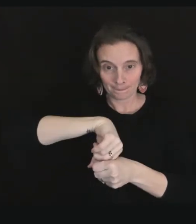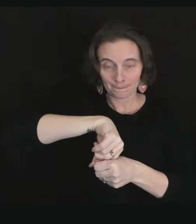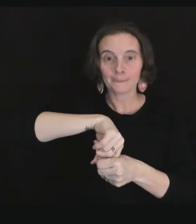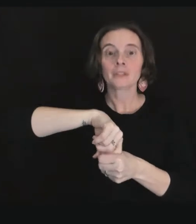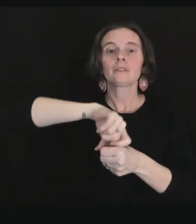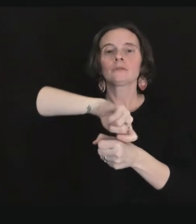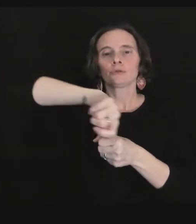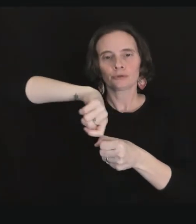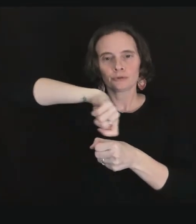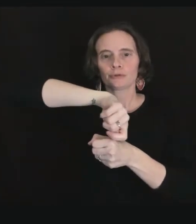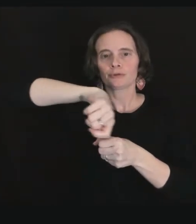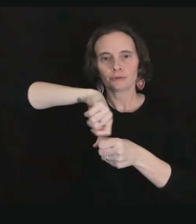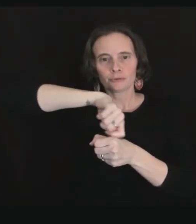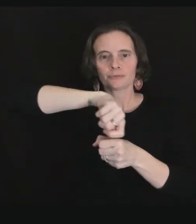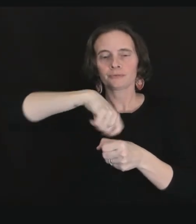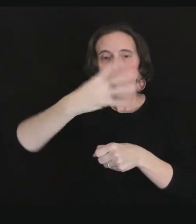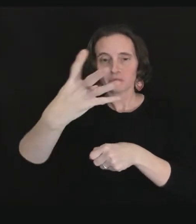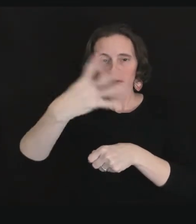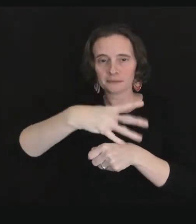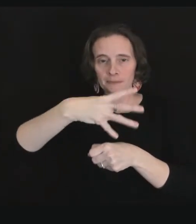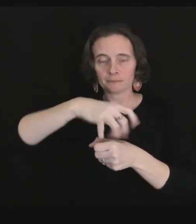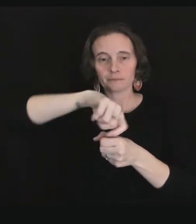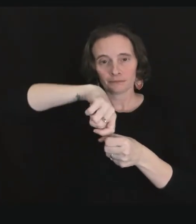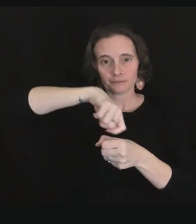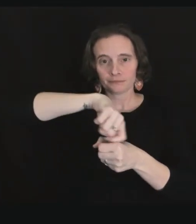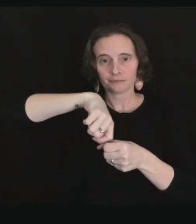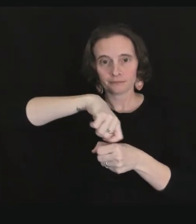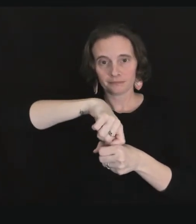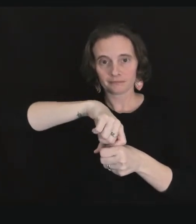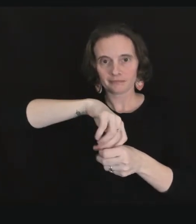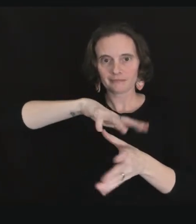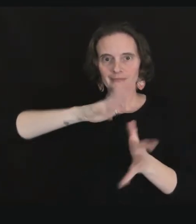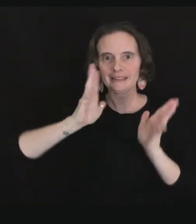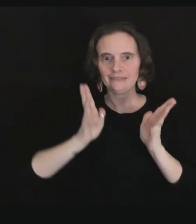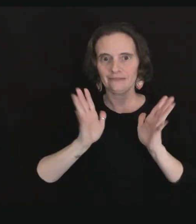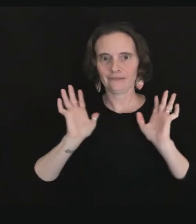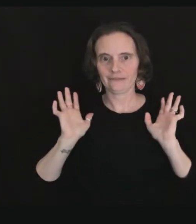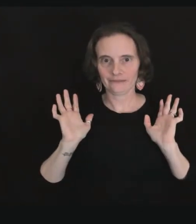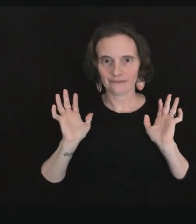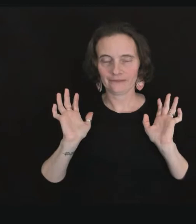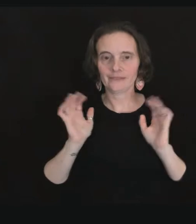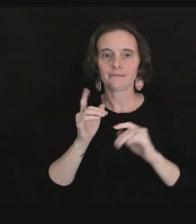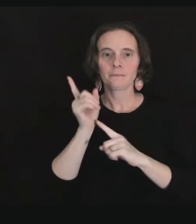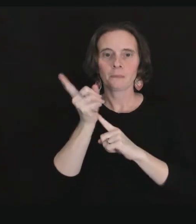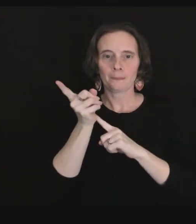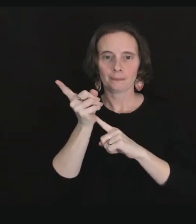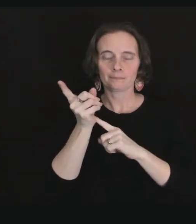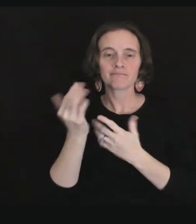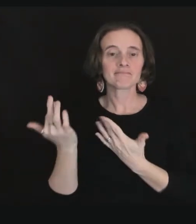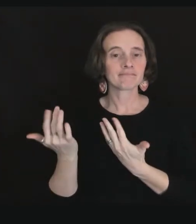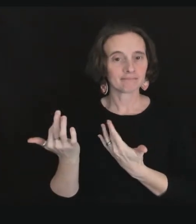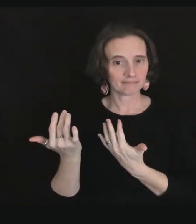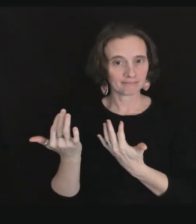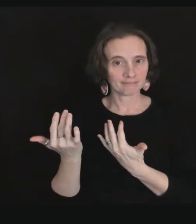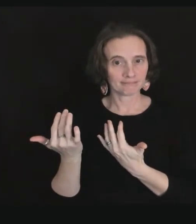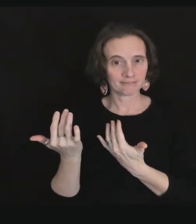Stir it 4 times in the liquid. Leave the swab in the liquid for 1 minute.